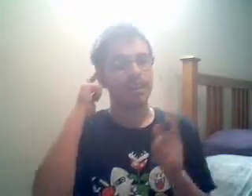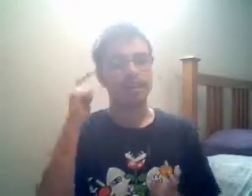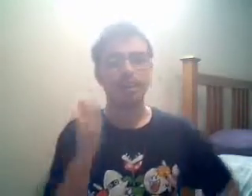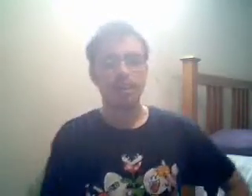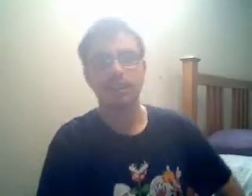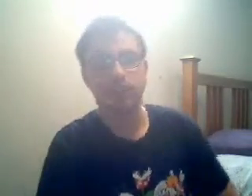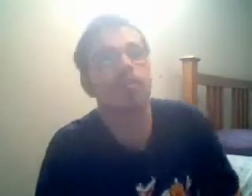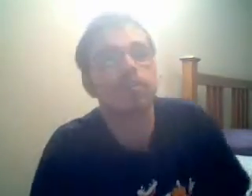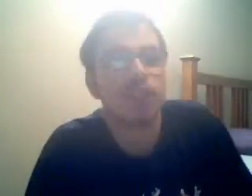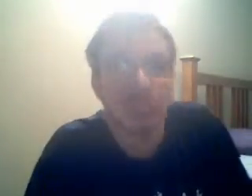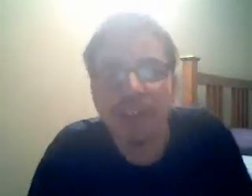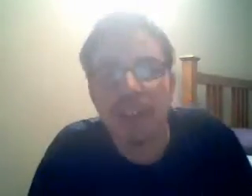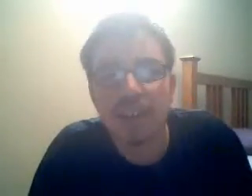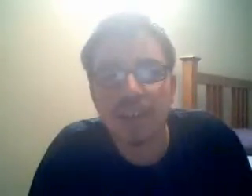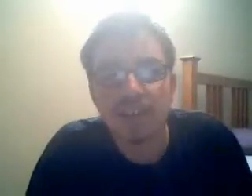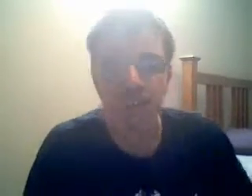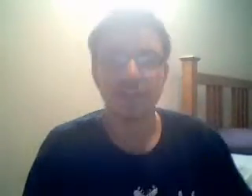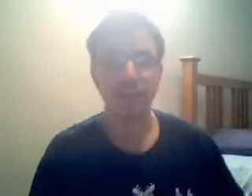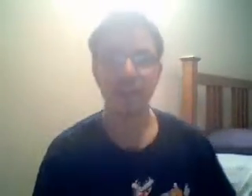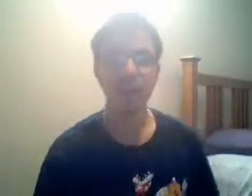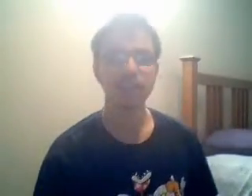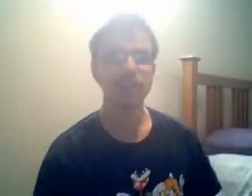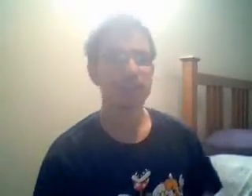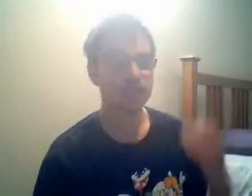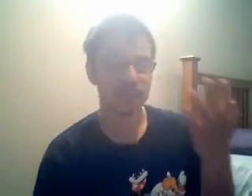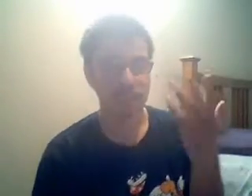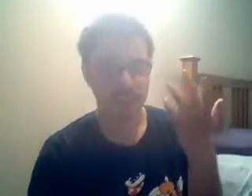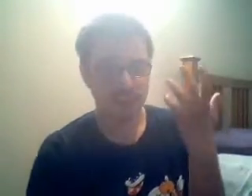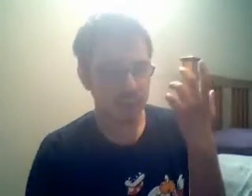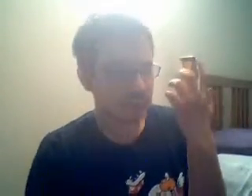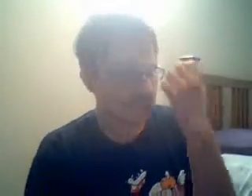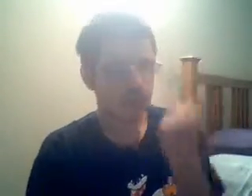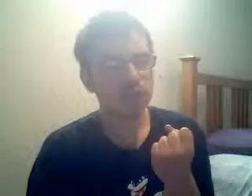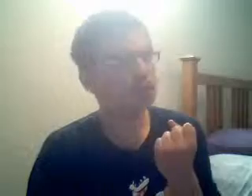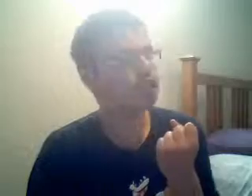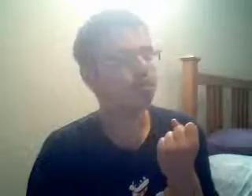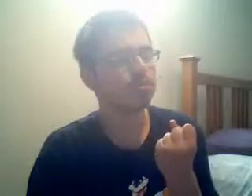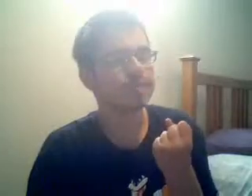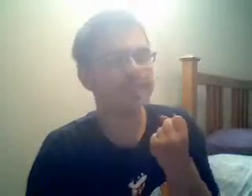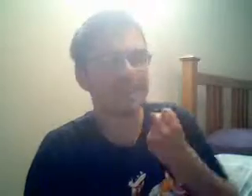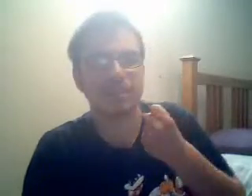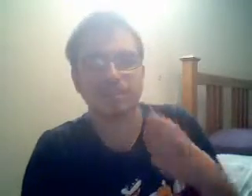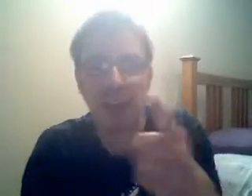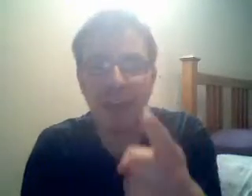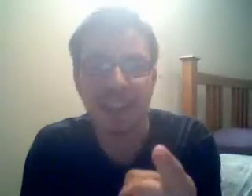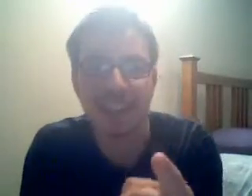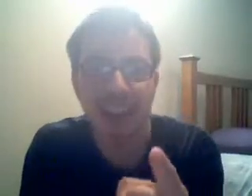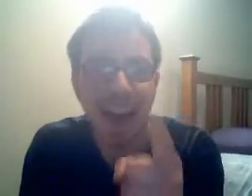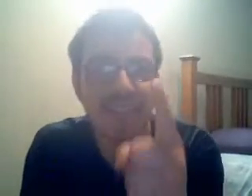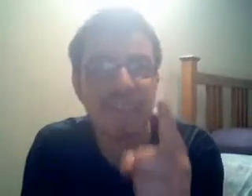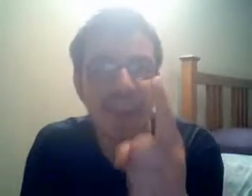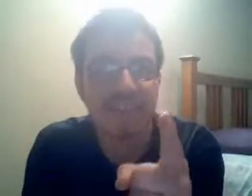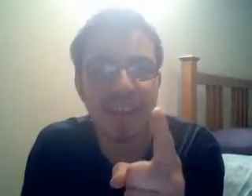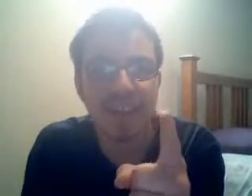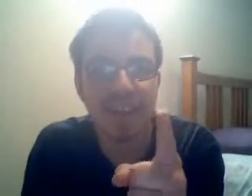You know. This is gonna be great. My entire YouTube is back. I'm back, baby.